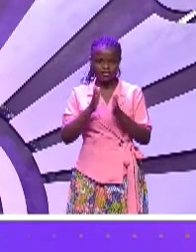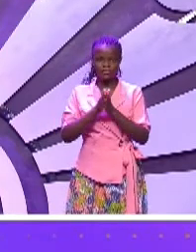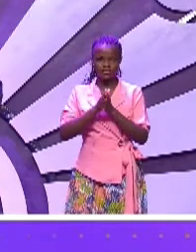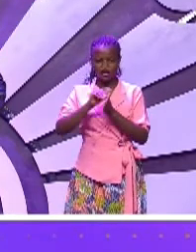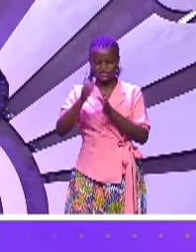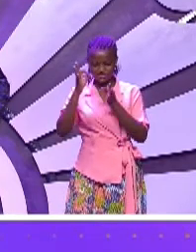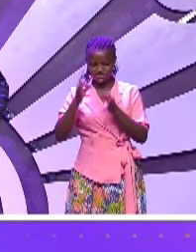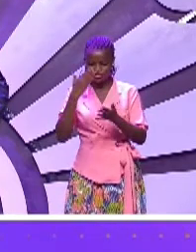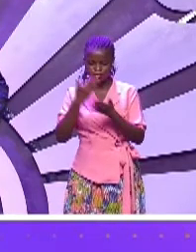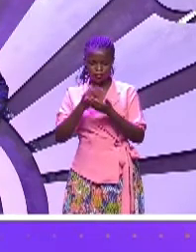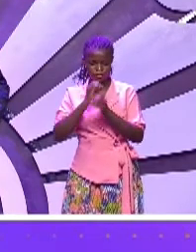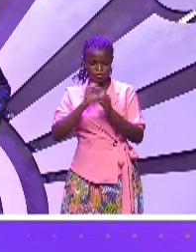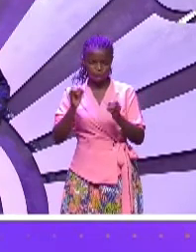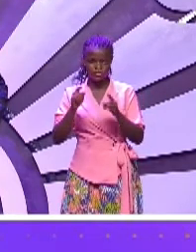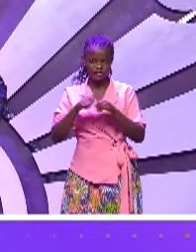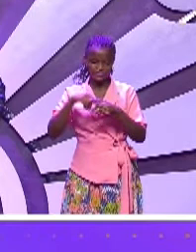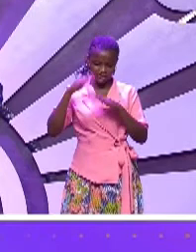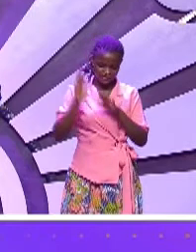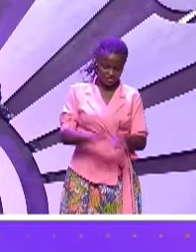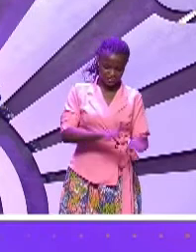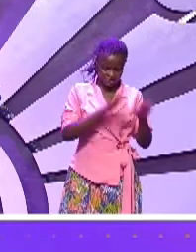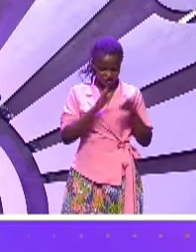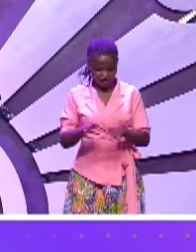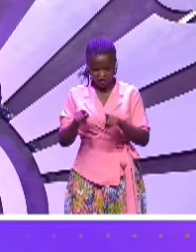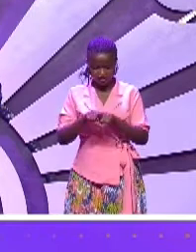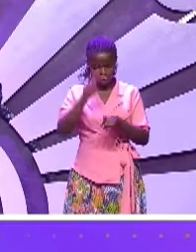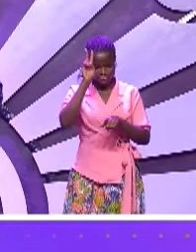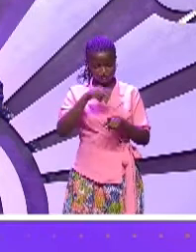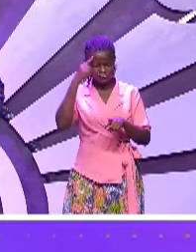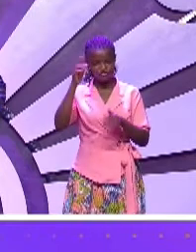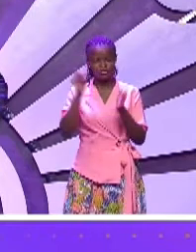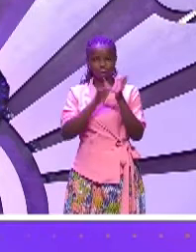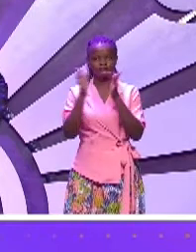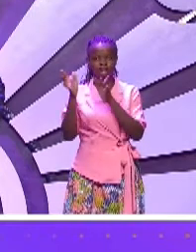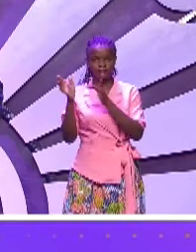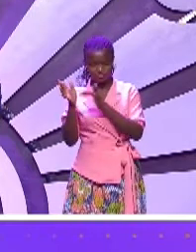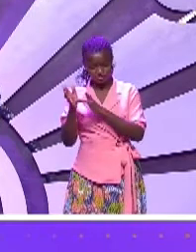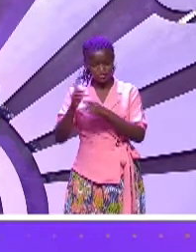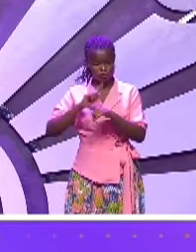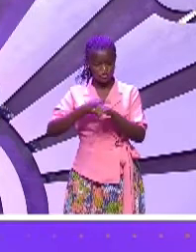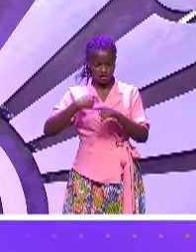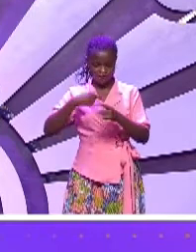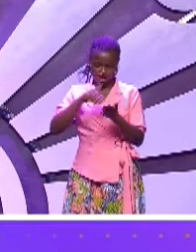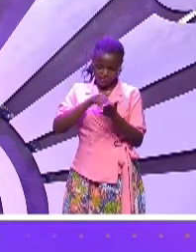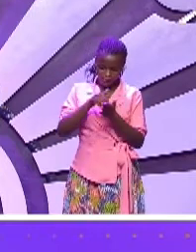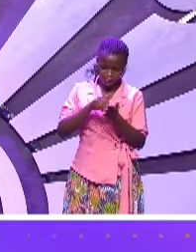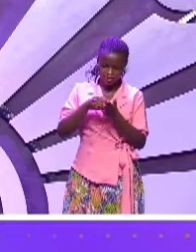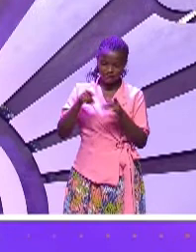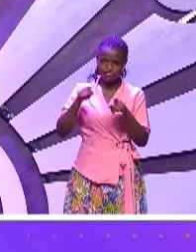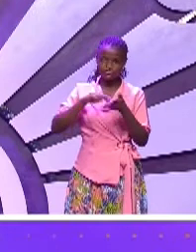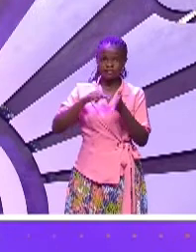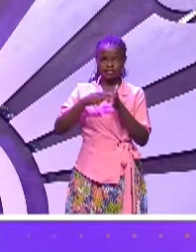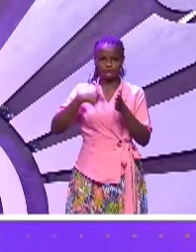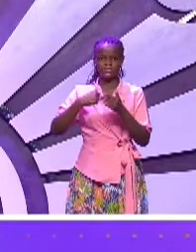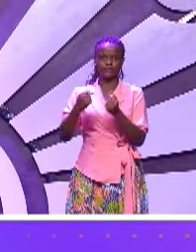necessities in prostitutions in distresses for Christ's sake when I am weak then I am